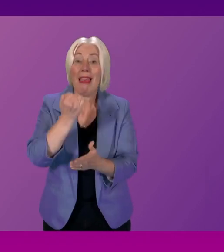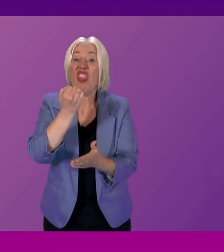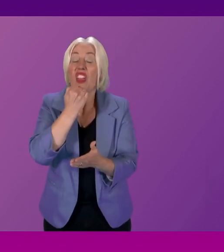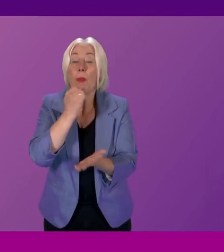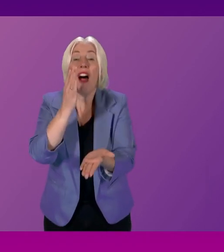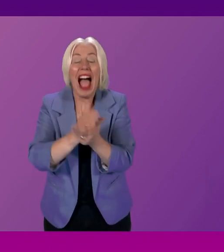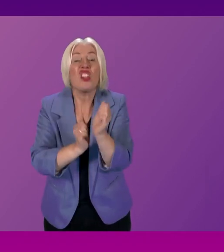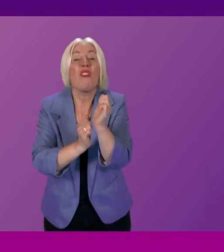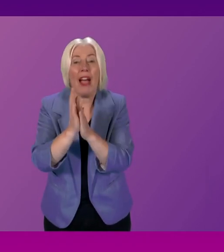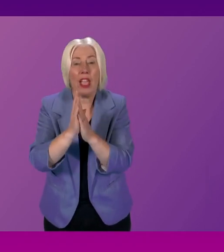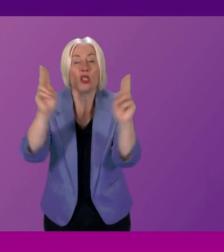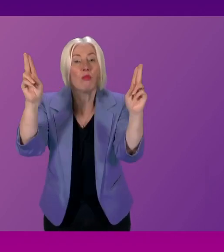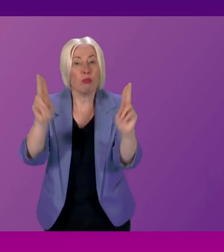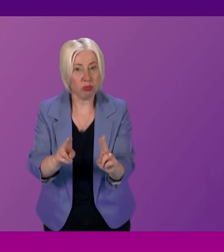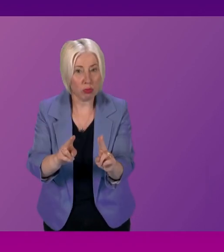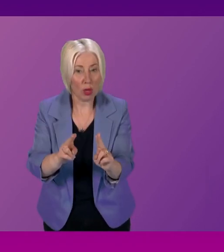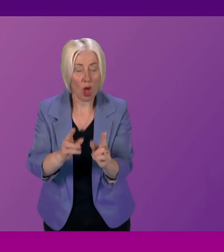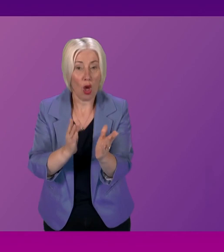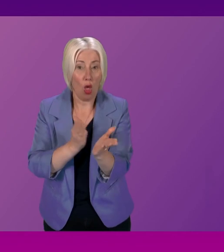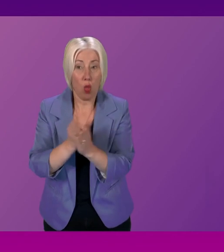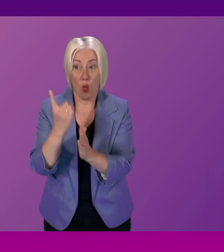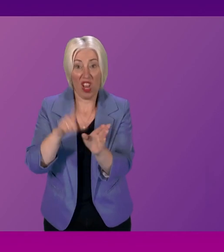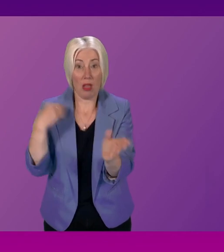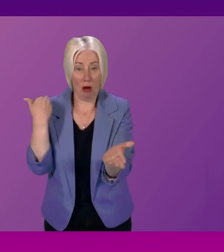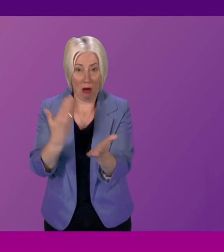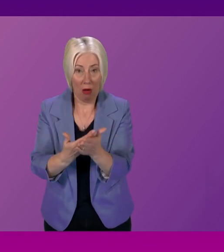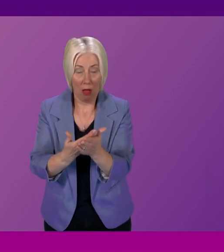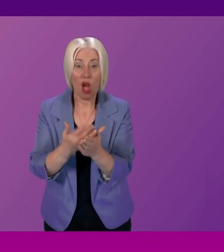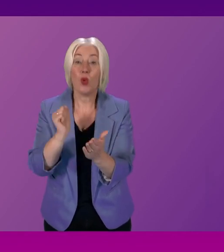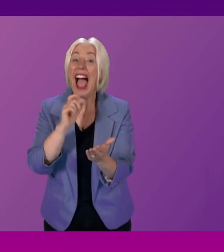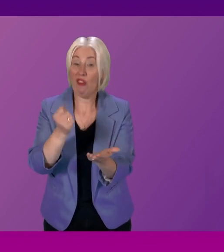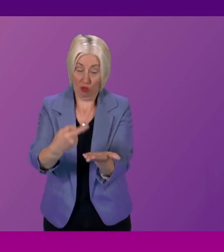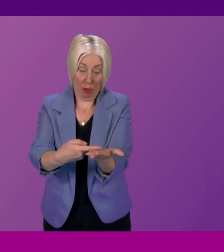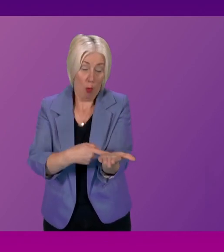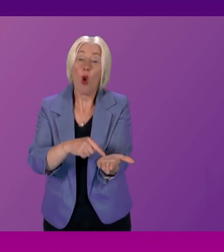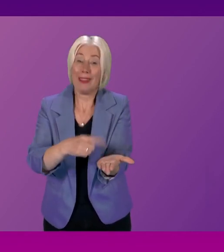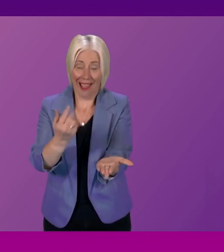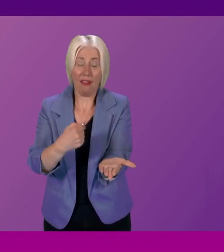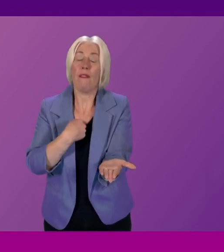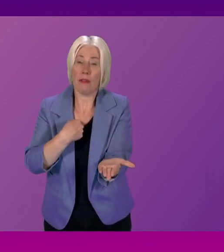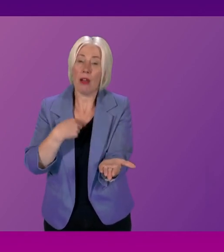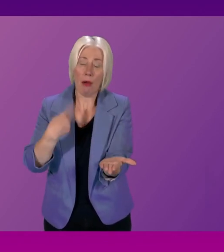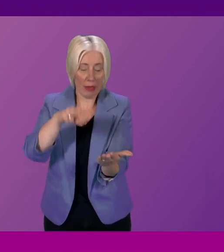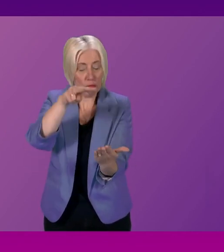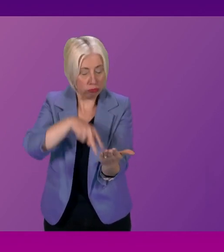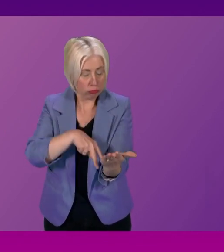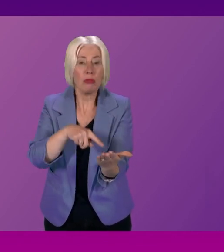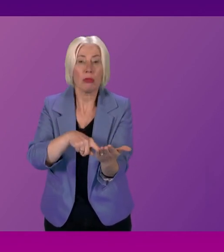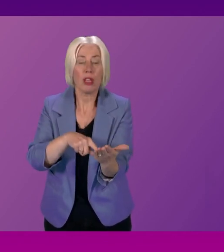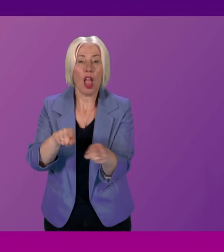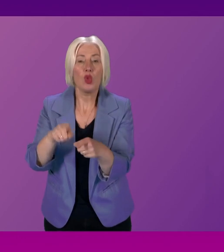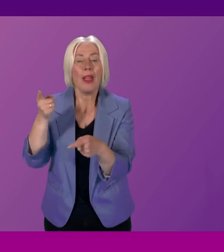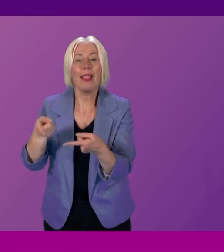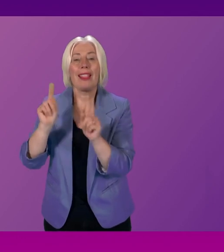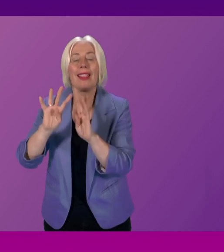have taken place over the course of the last year. So, I do have the firestorm report. I have read through the report. And, of course, the Cabinet Secretary